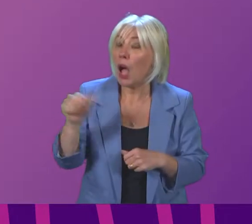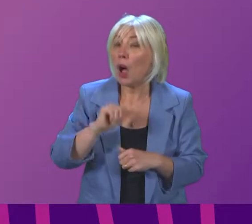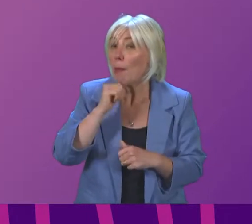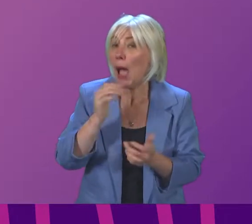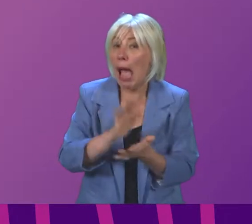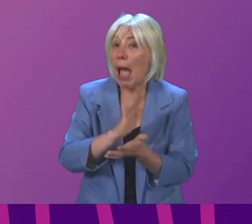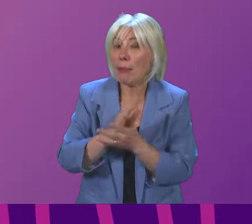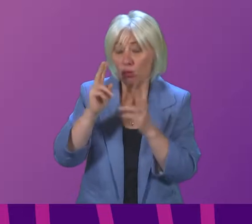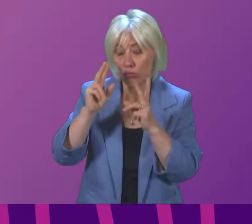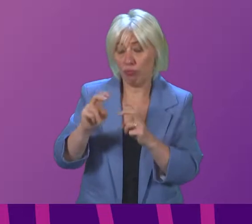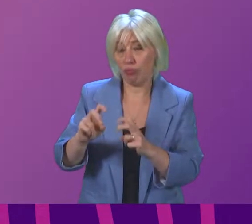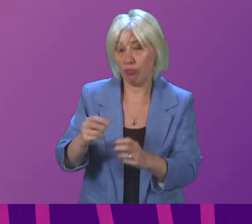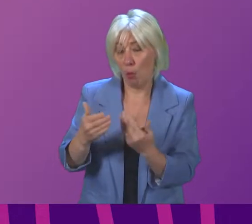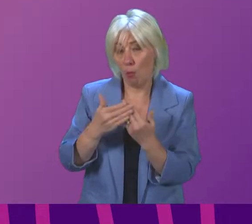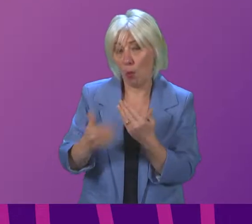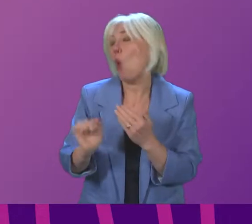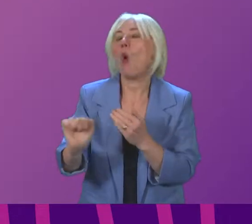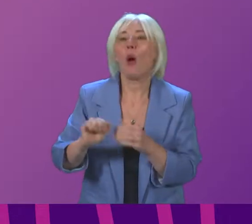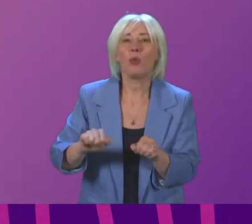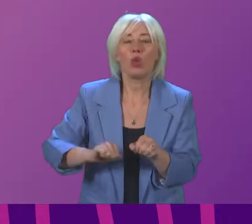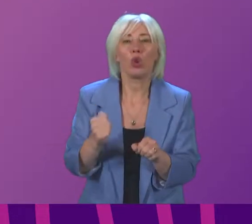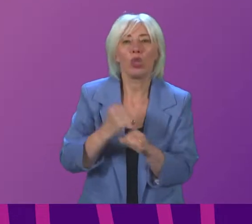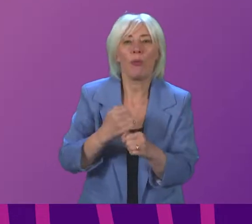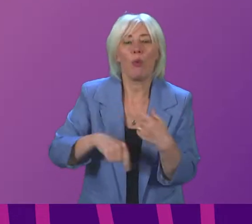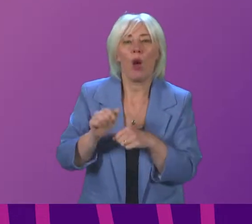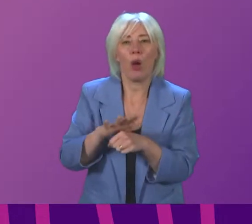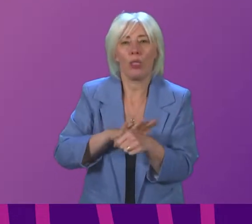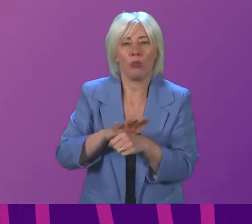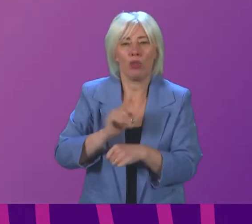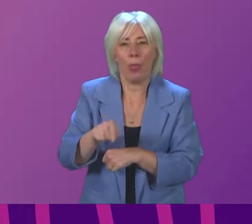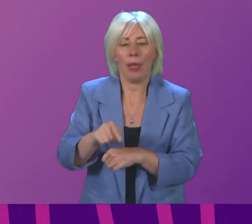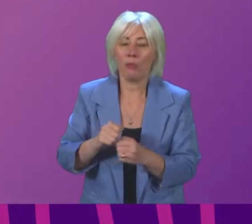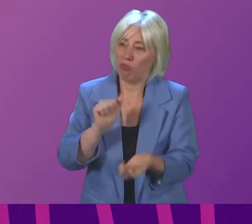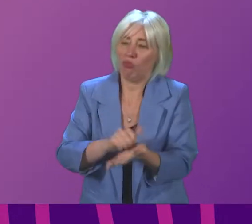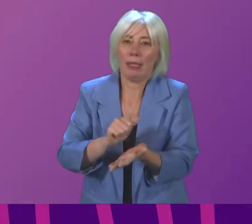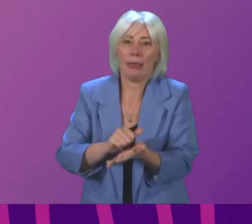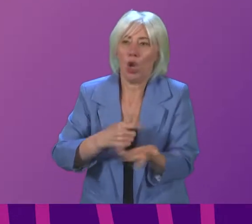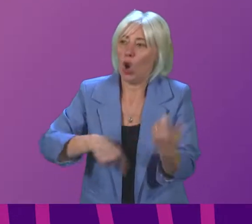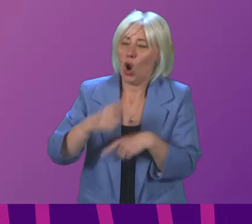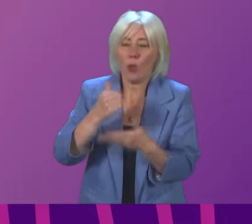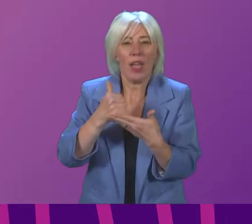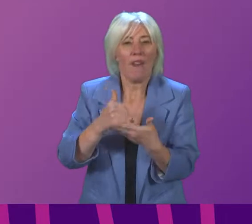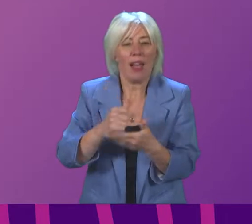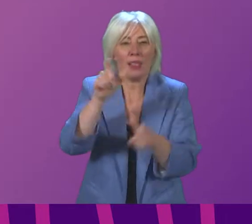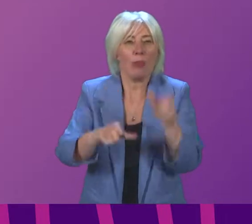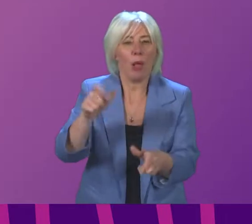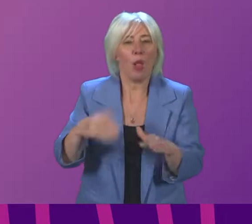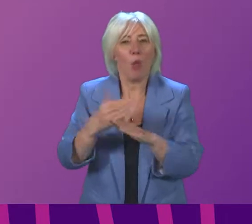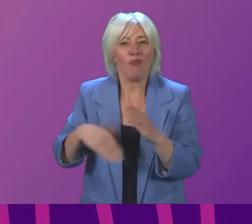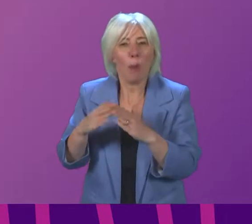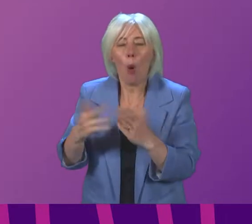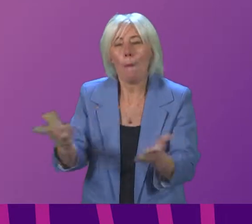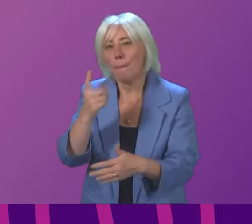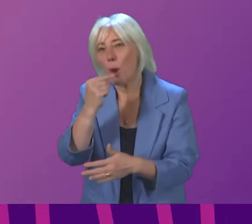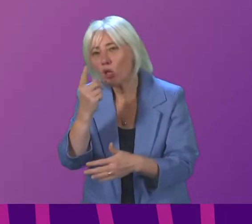in more detail at that and consider the Scottish Government's position it is absolutely right that while we are advising people to work from home wherever they can